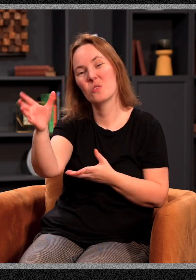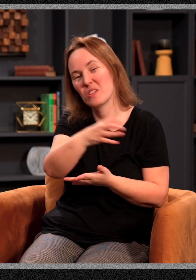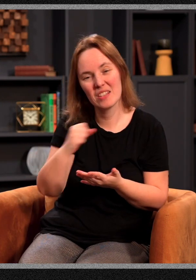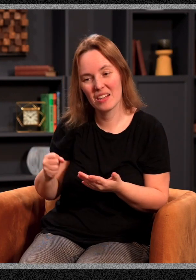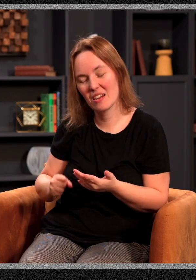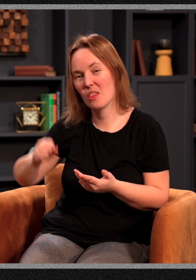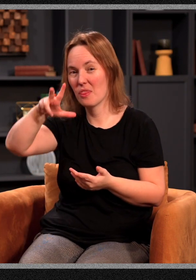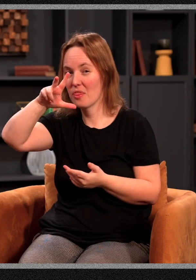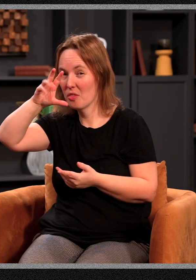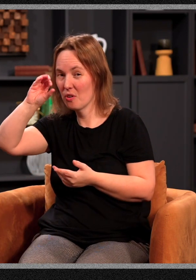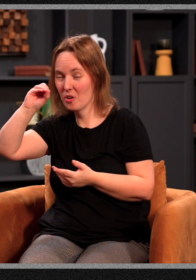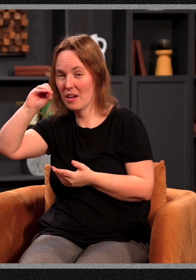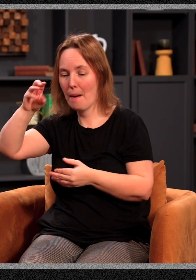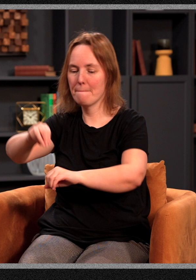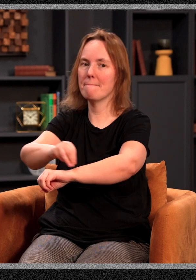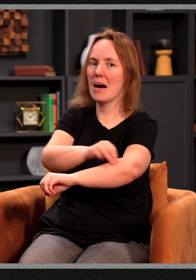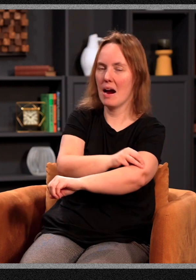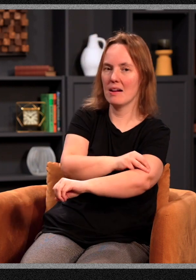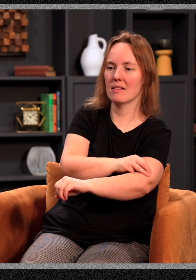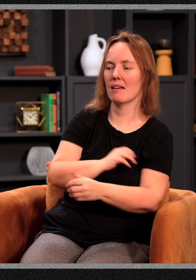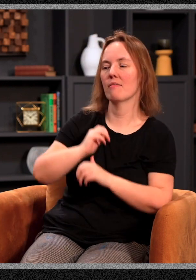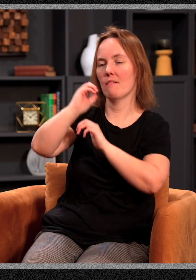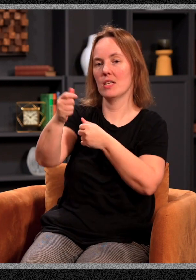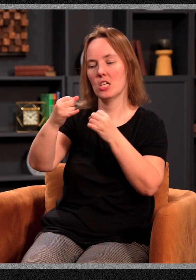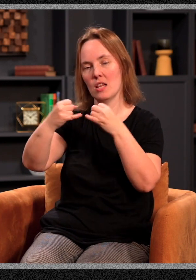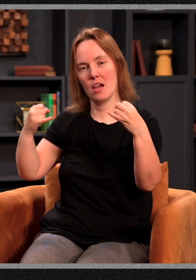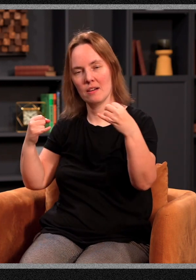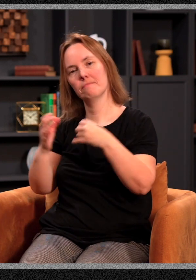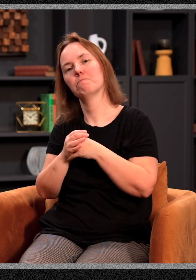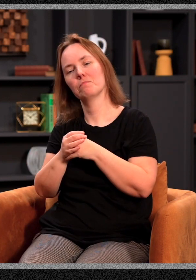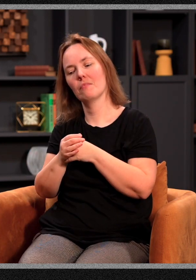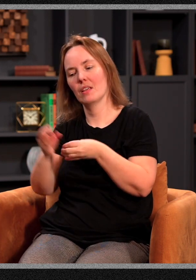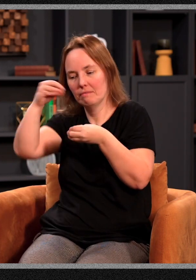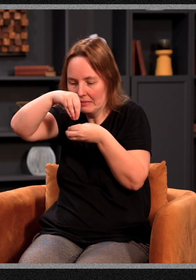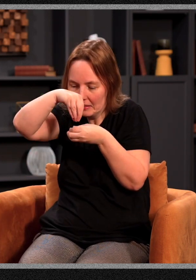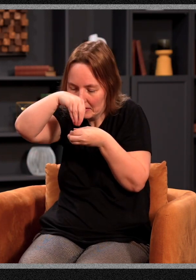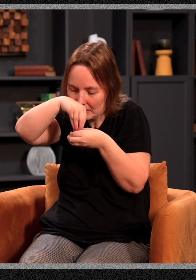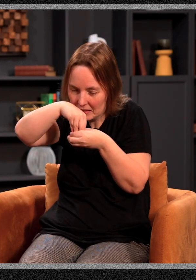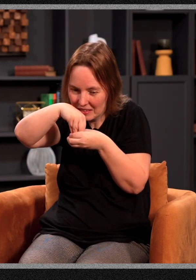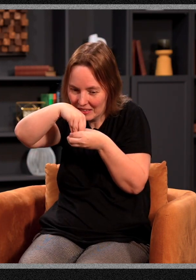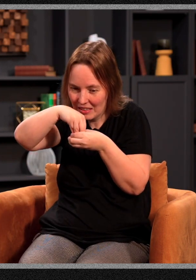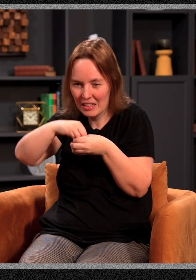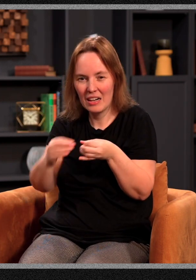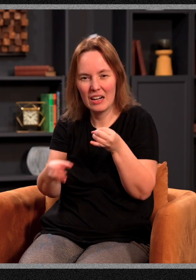30 miles of fishing line and fitting it inside the pit of a cherry.